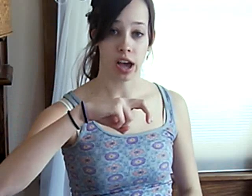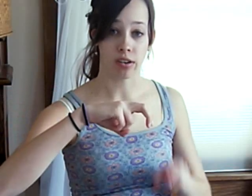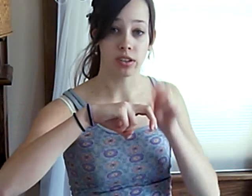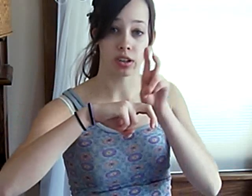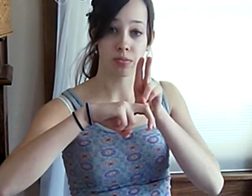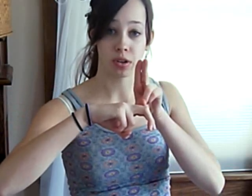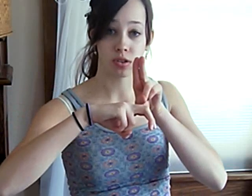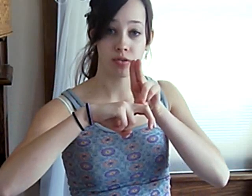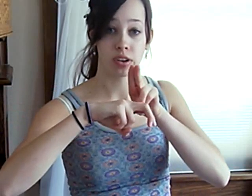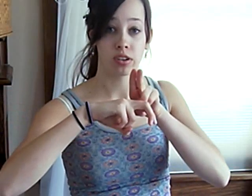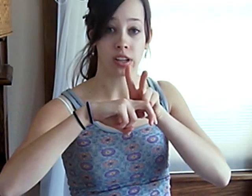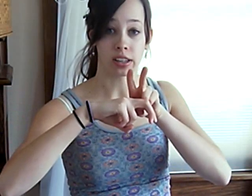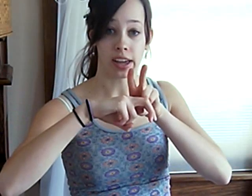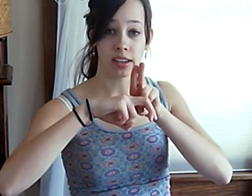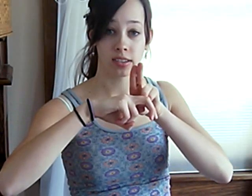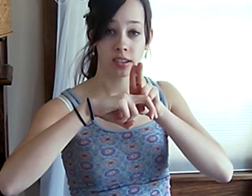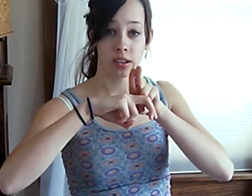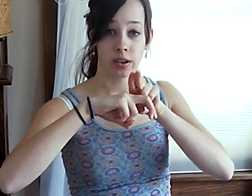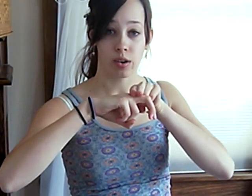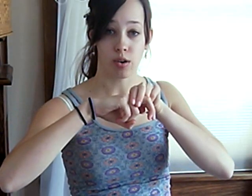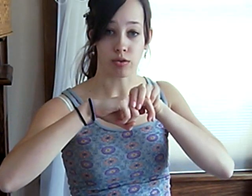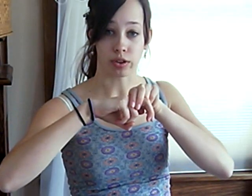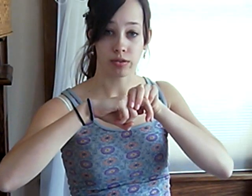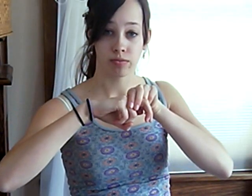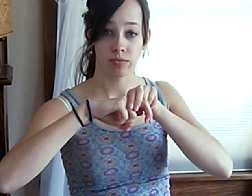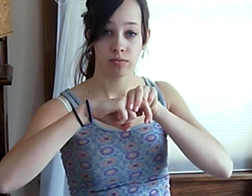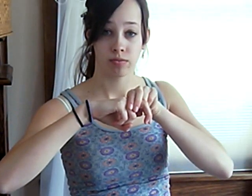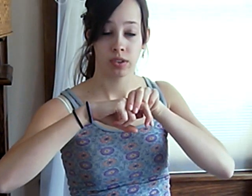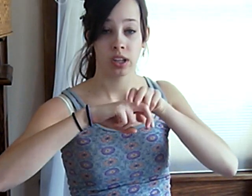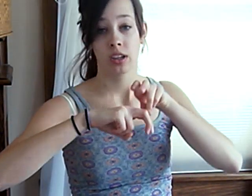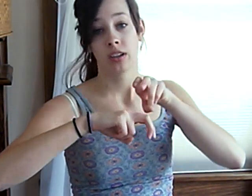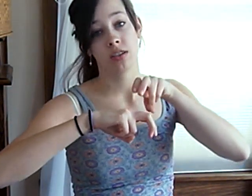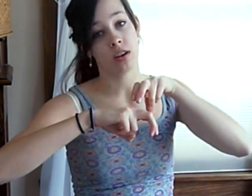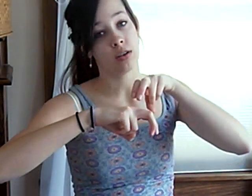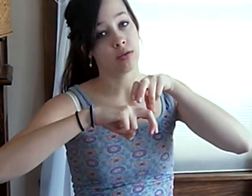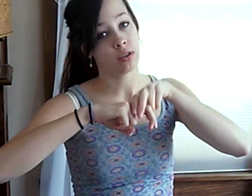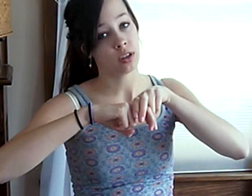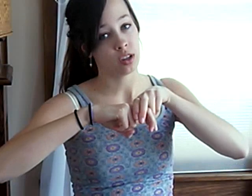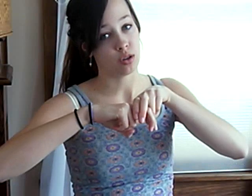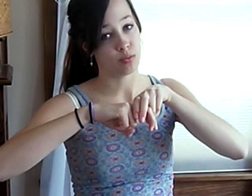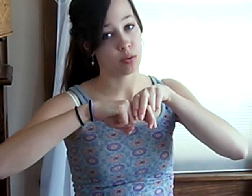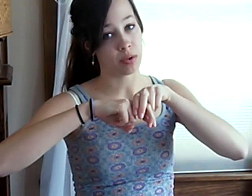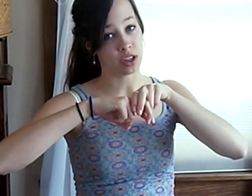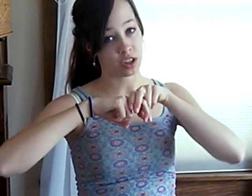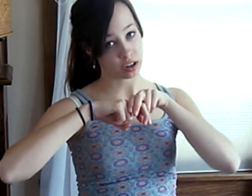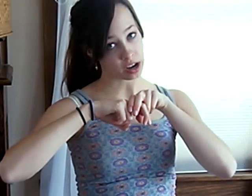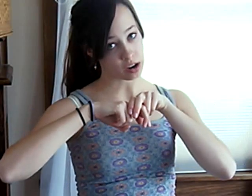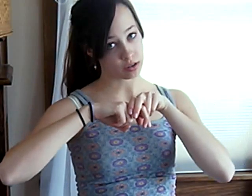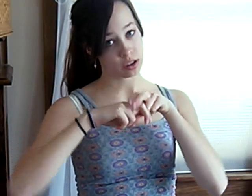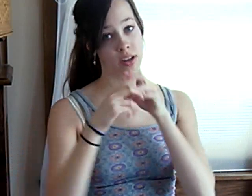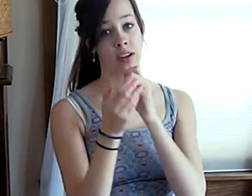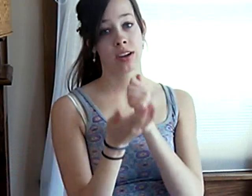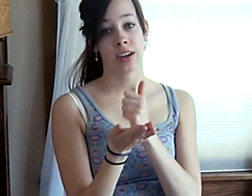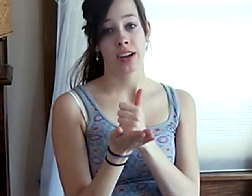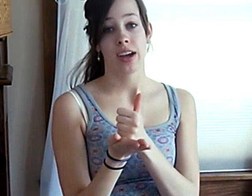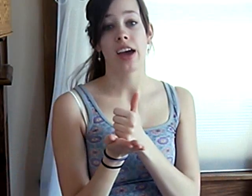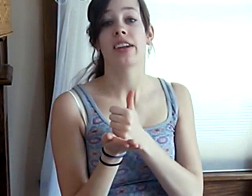out. You're going to put your two fingers like legs. Over. So, you pull my chair out and